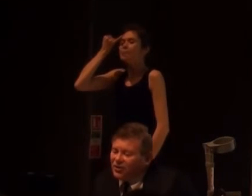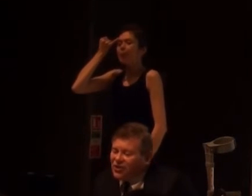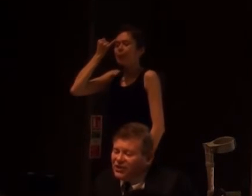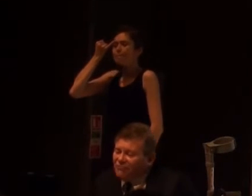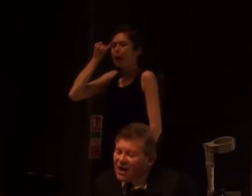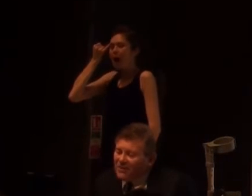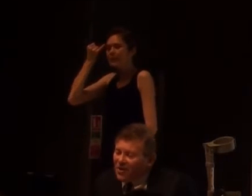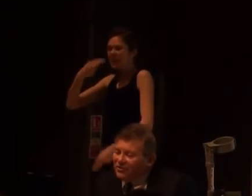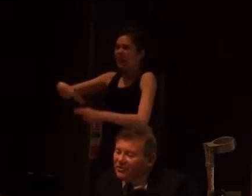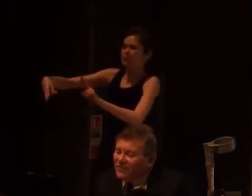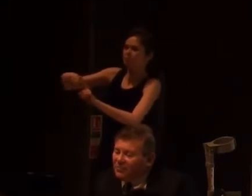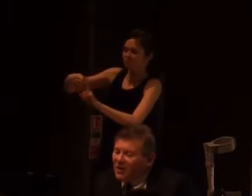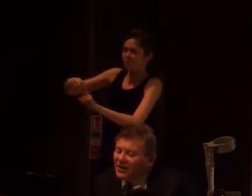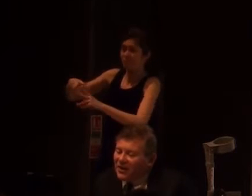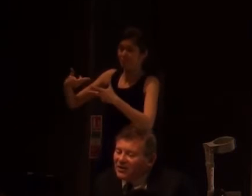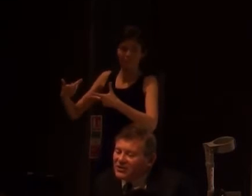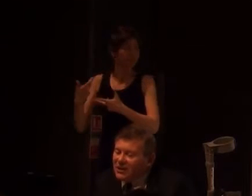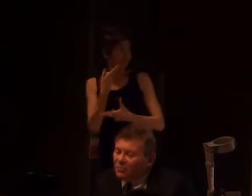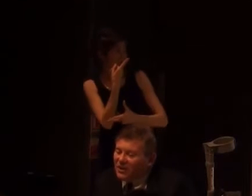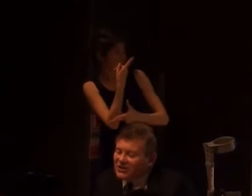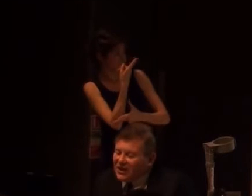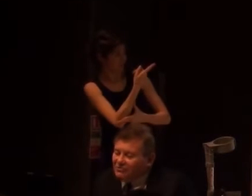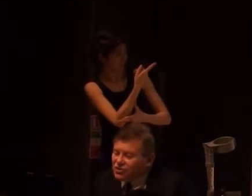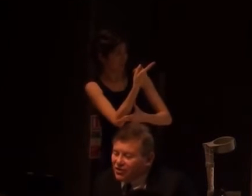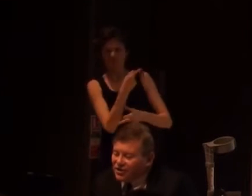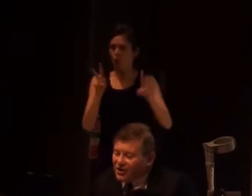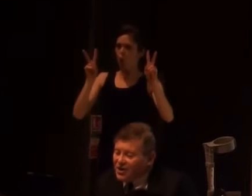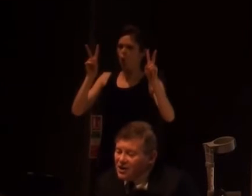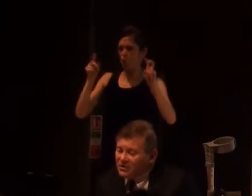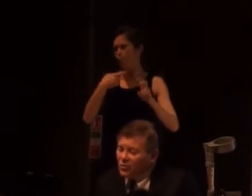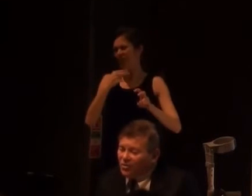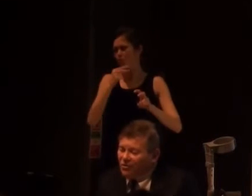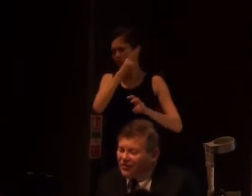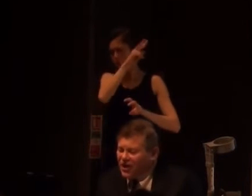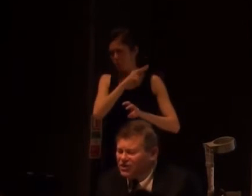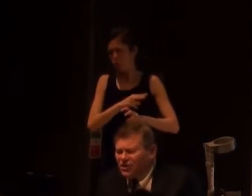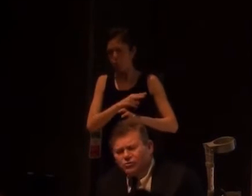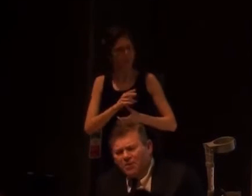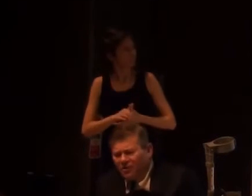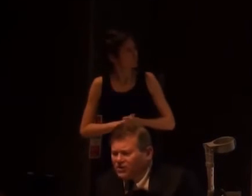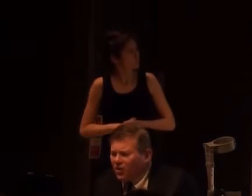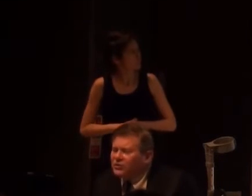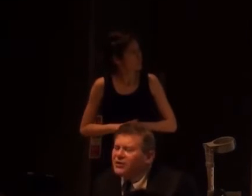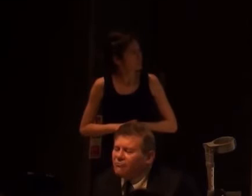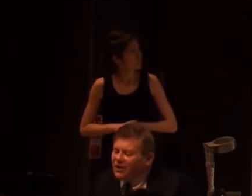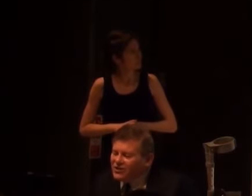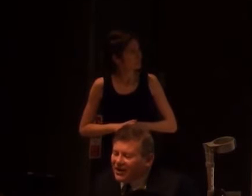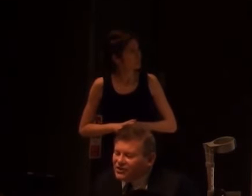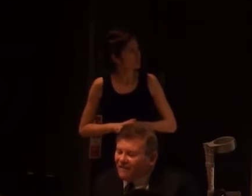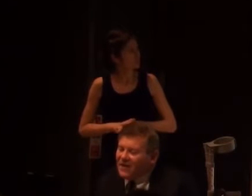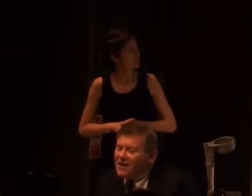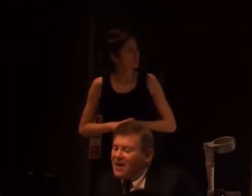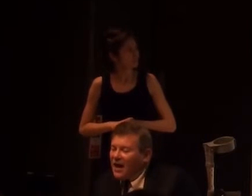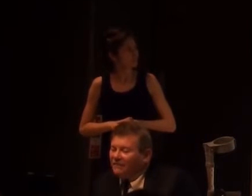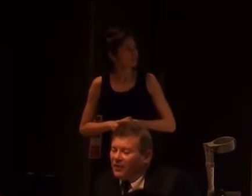unnatural, increasingly rapid growth of the feeble-minded classes, coupled with their steady restriction, instead of the thrifty energetic superior socks, is a race